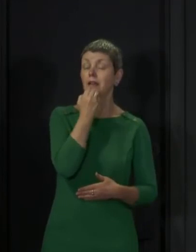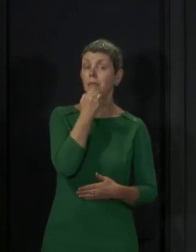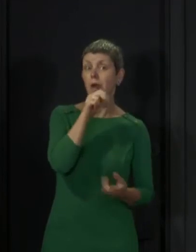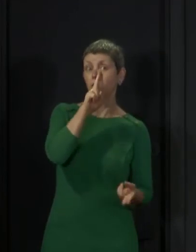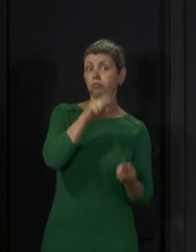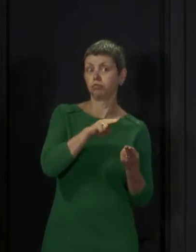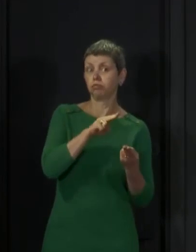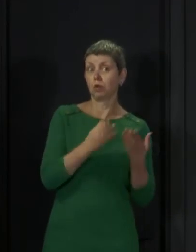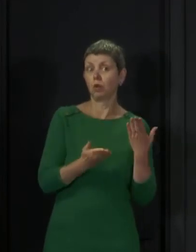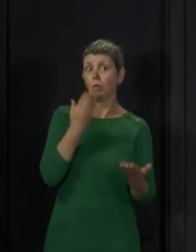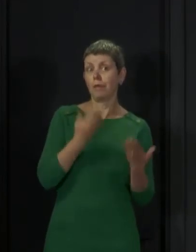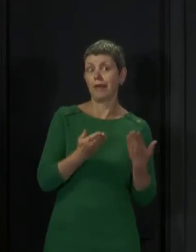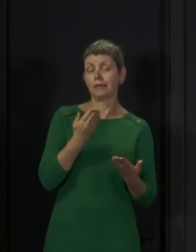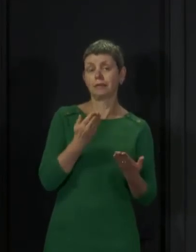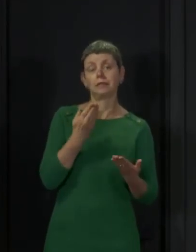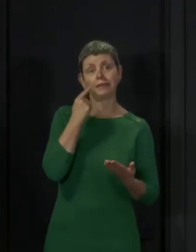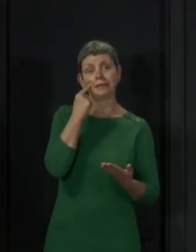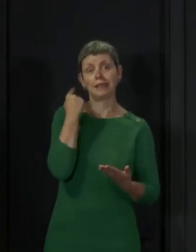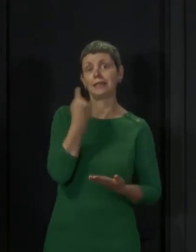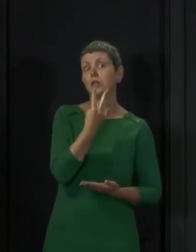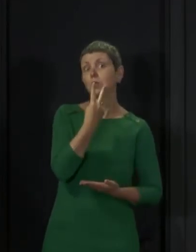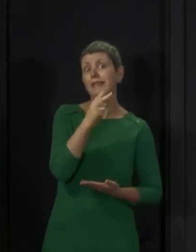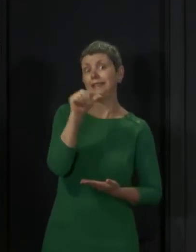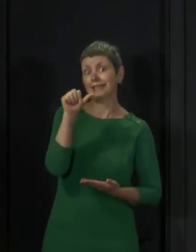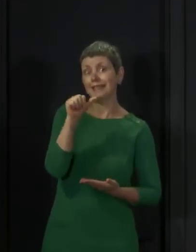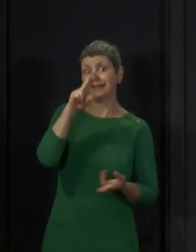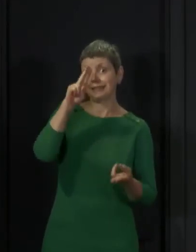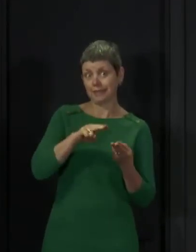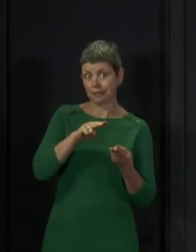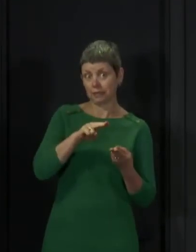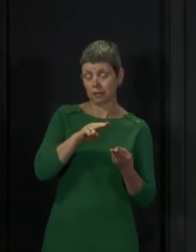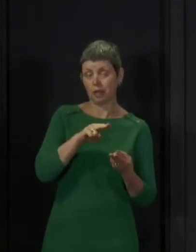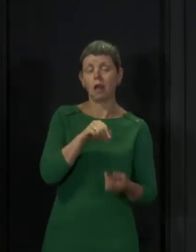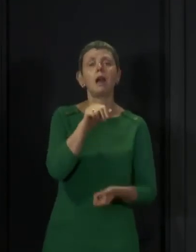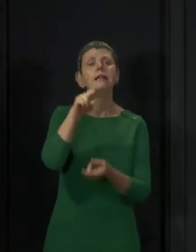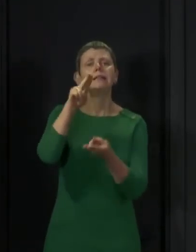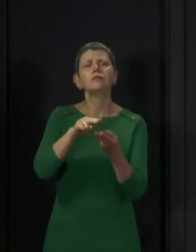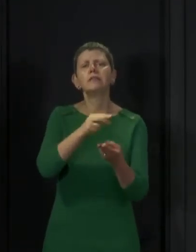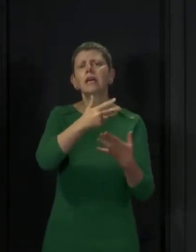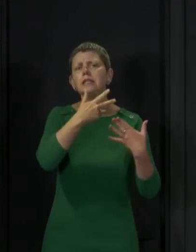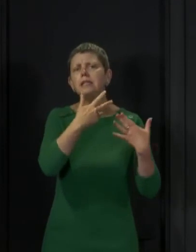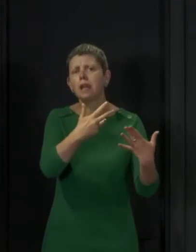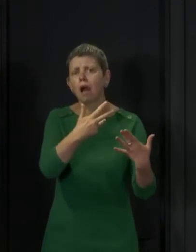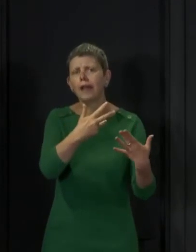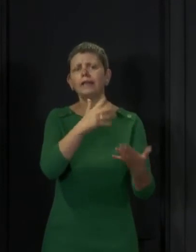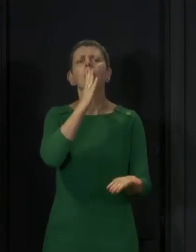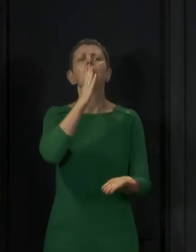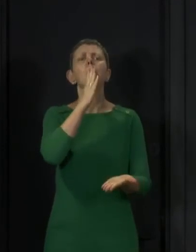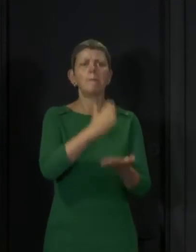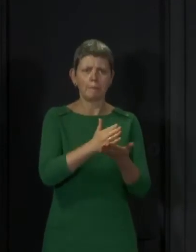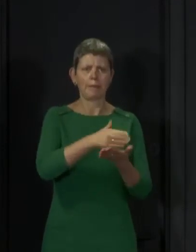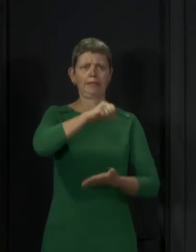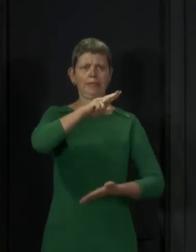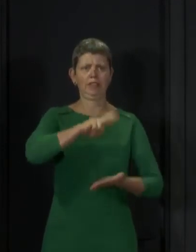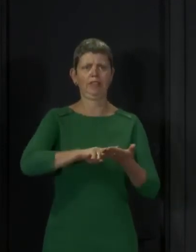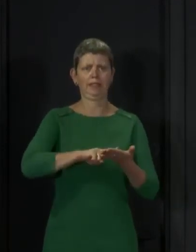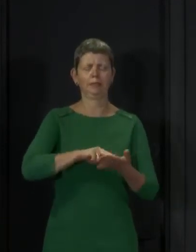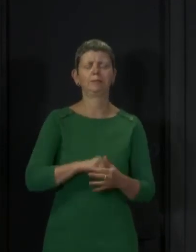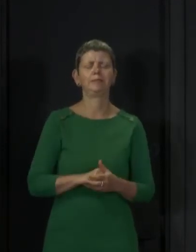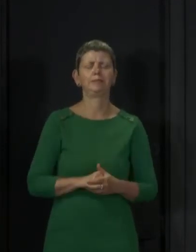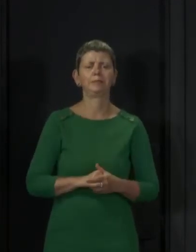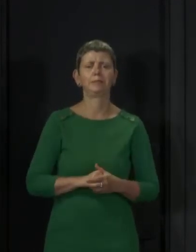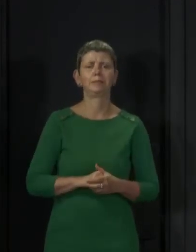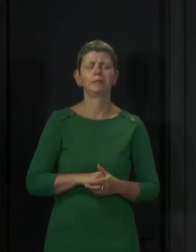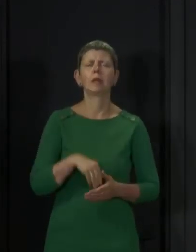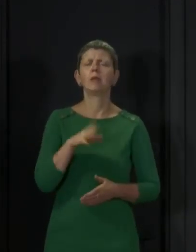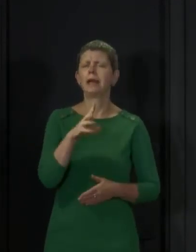26 from yesterday, including a decrease of nine in the number of confirmed cases. Now, as I said